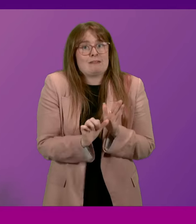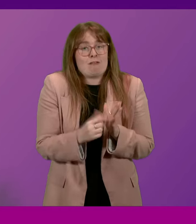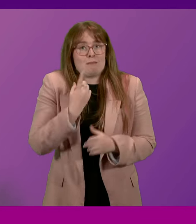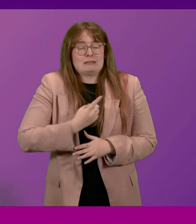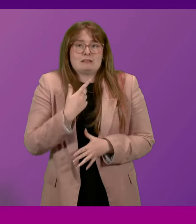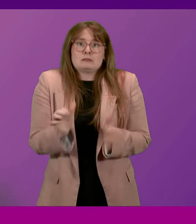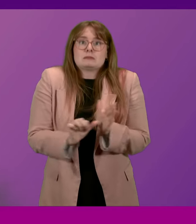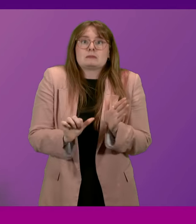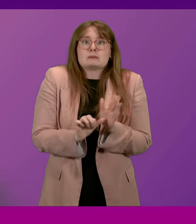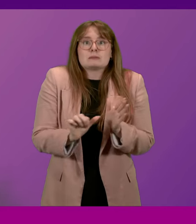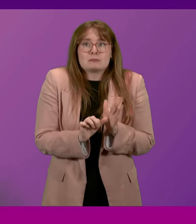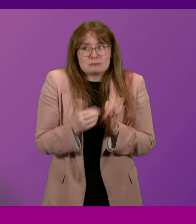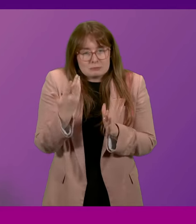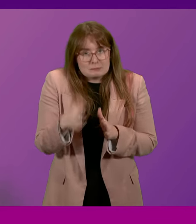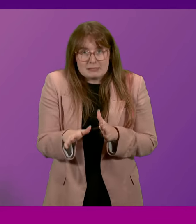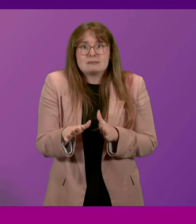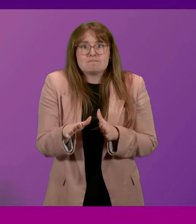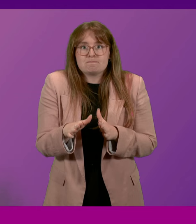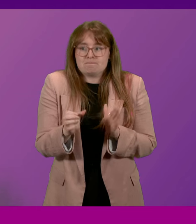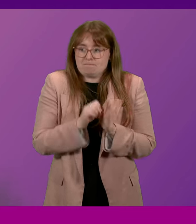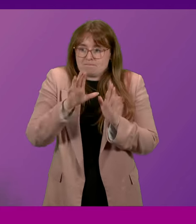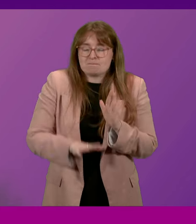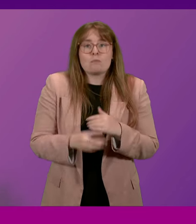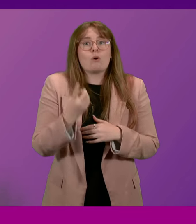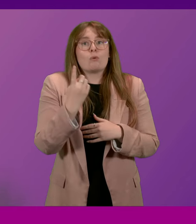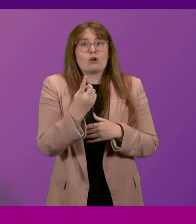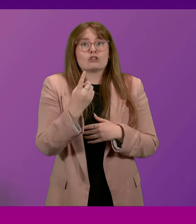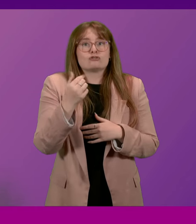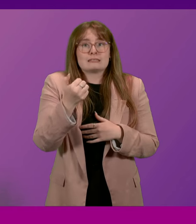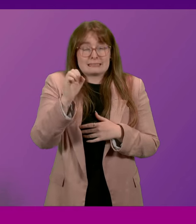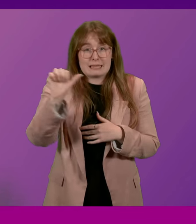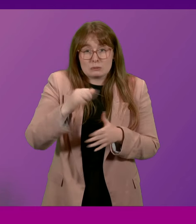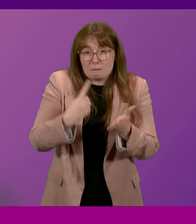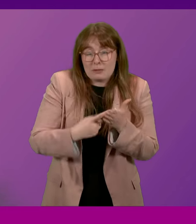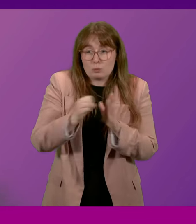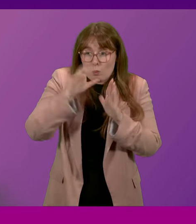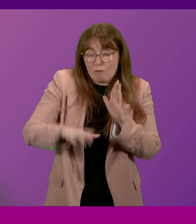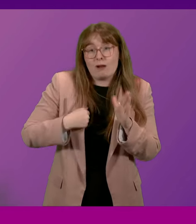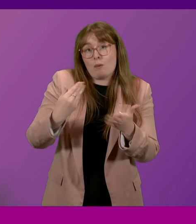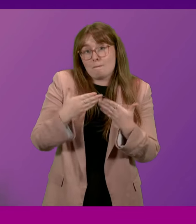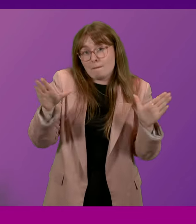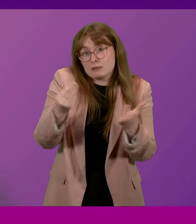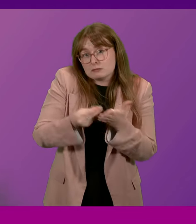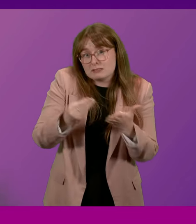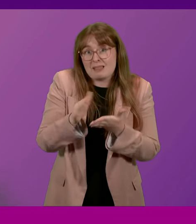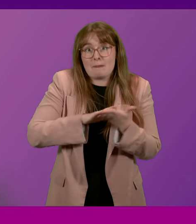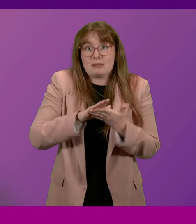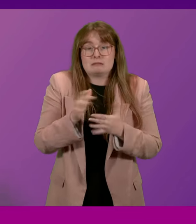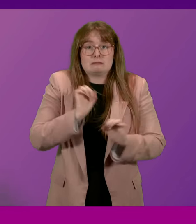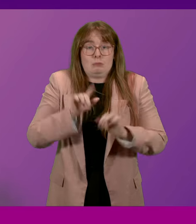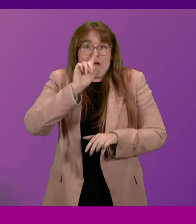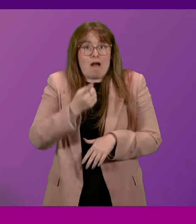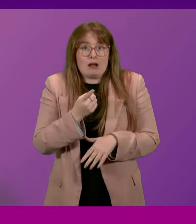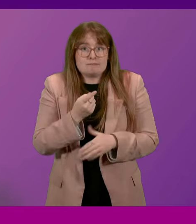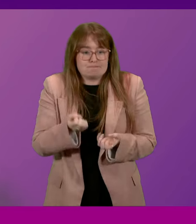face that we have had an abrupt removal of £160 million from our public finances which prevent us from delivering a